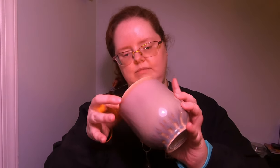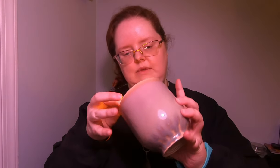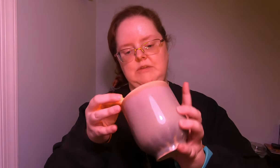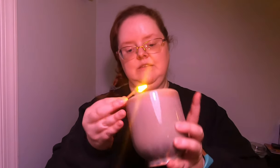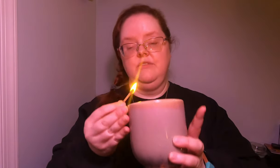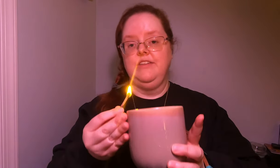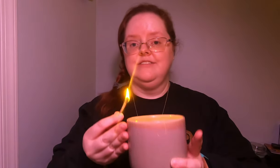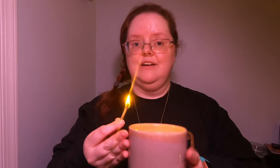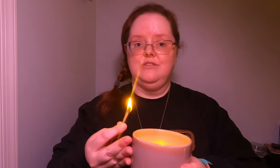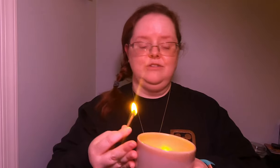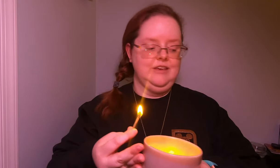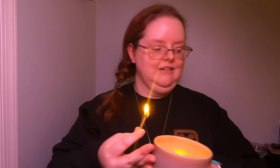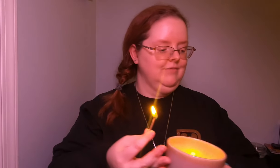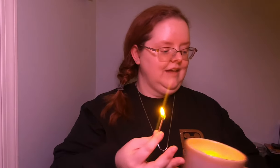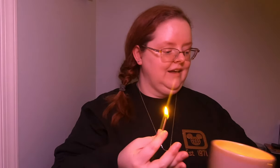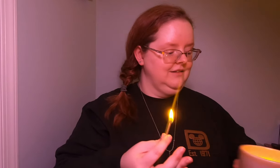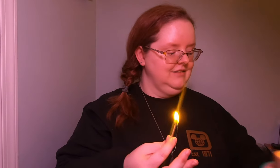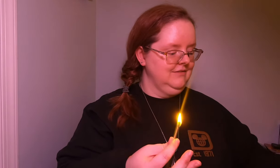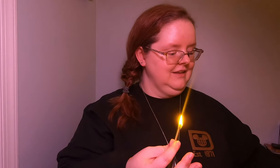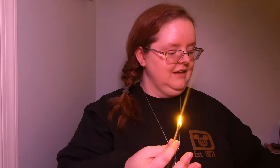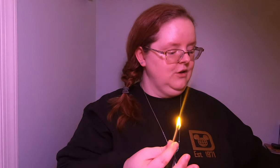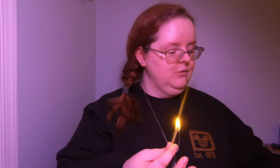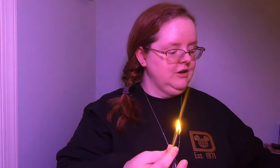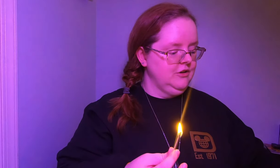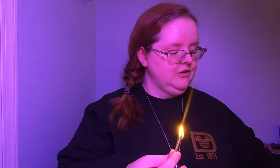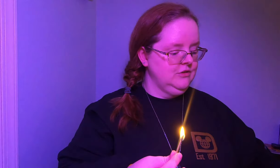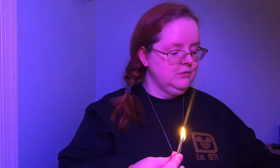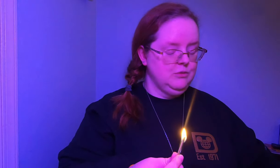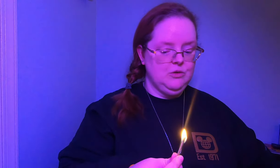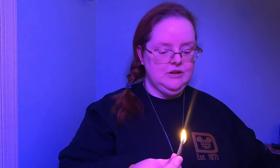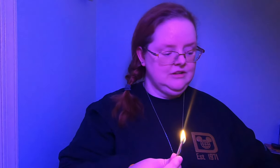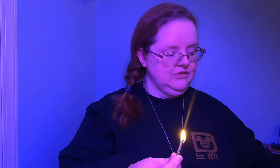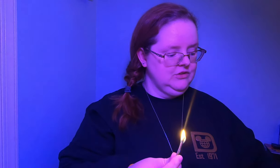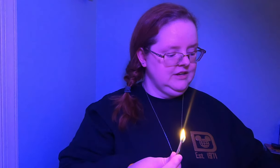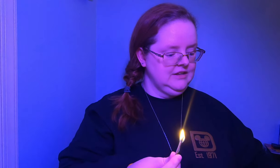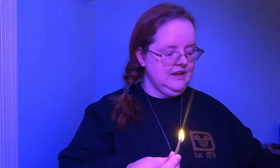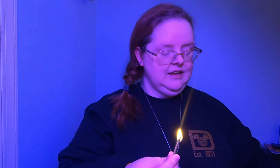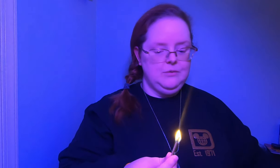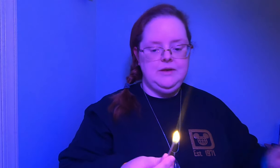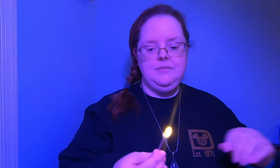because i find the sound soothing and we can all use a bit more self-soothing today can't we